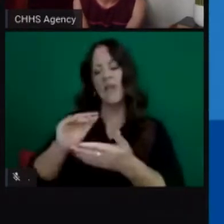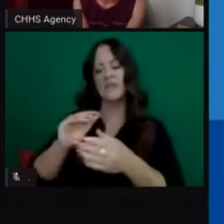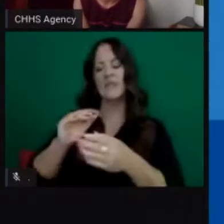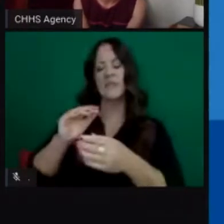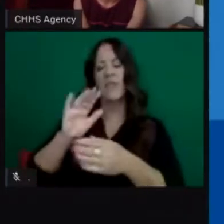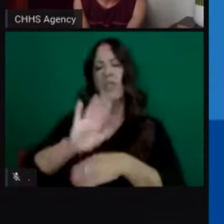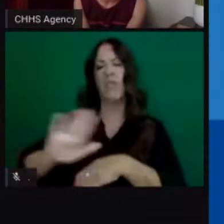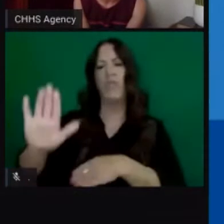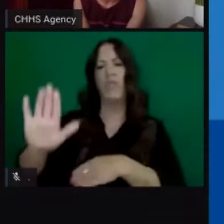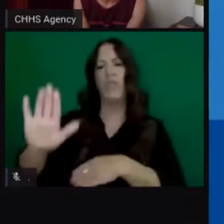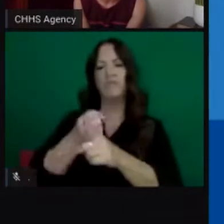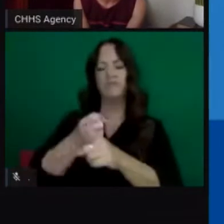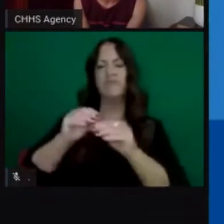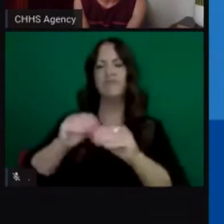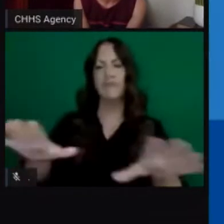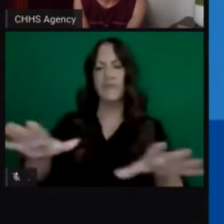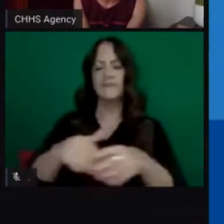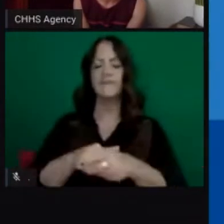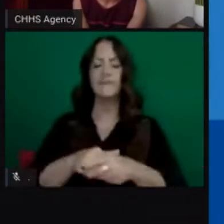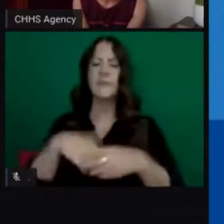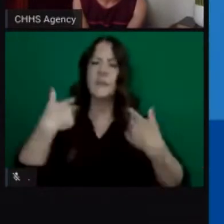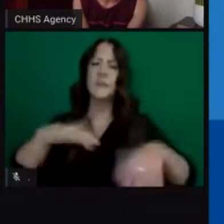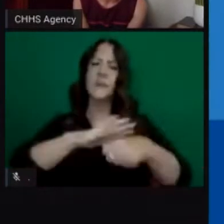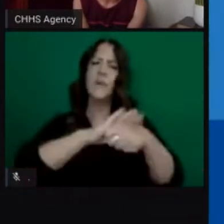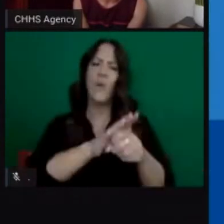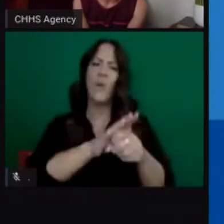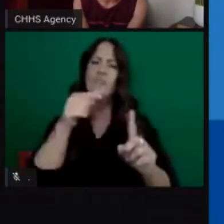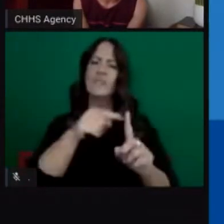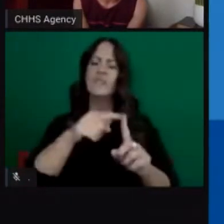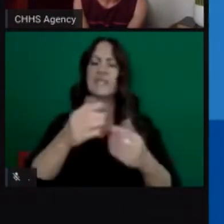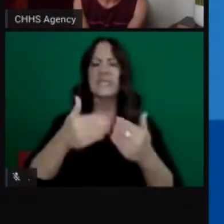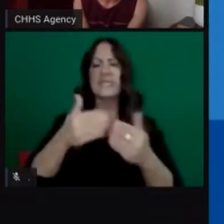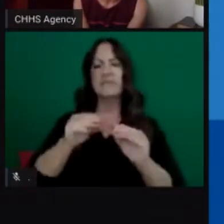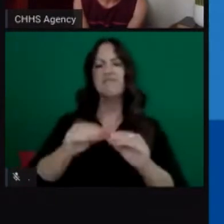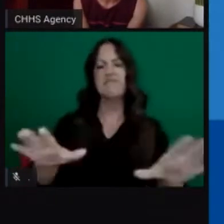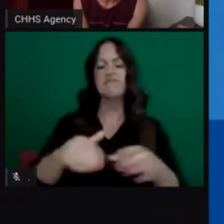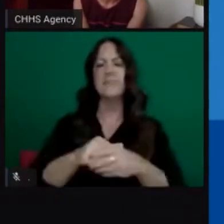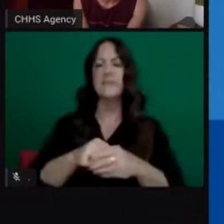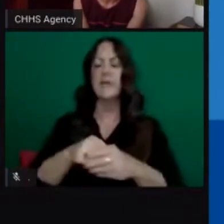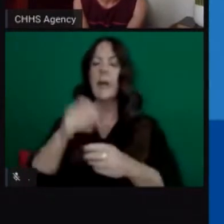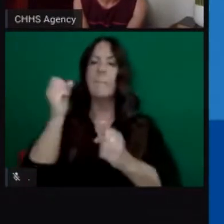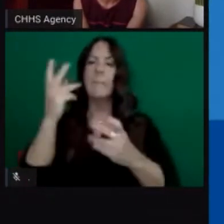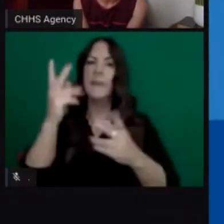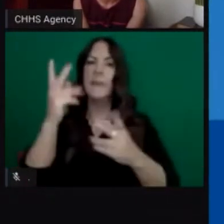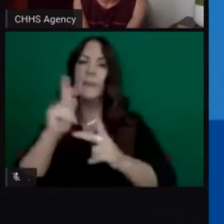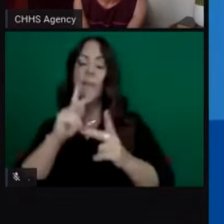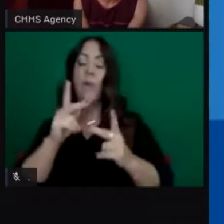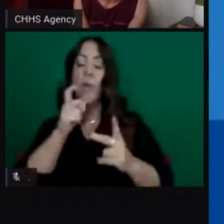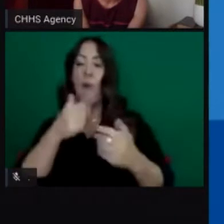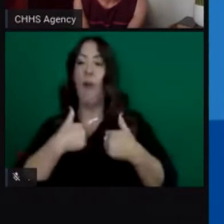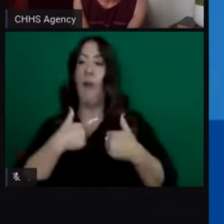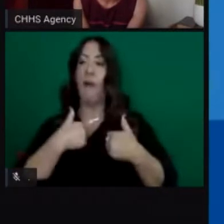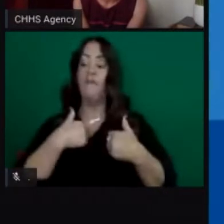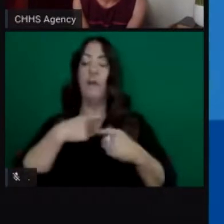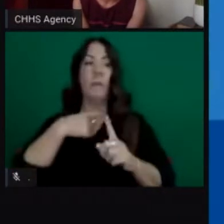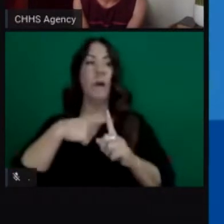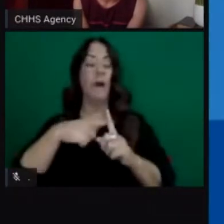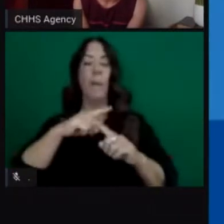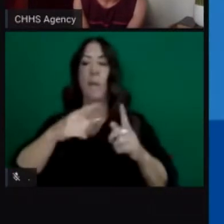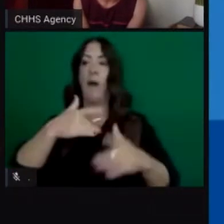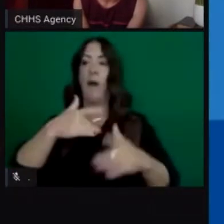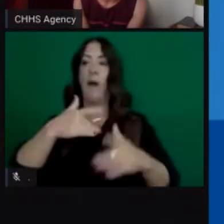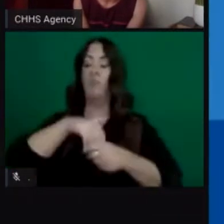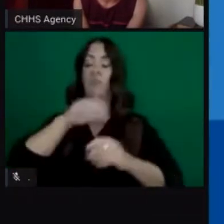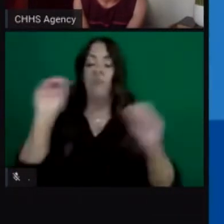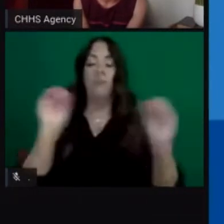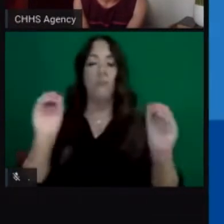cases, especially with this challenging disease where people often have infection and don't have symptoms. And where do we look for them and look for